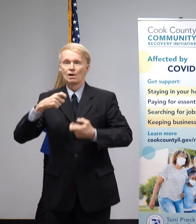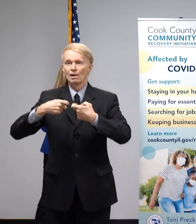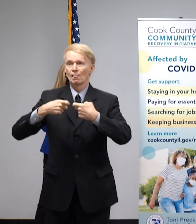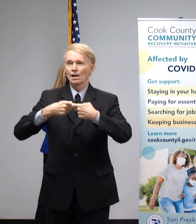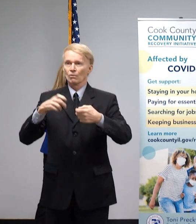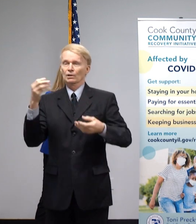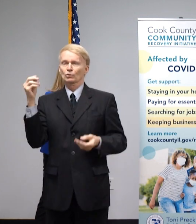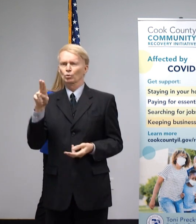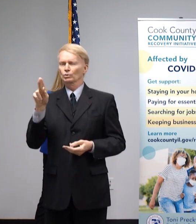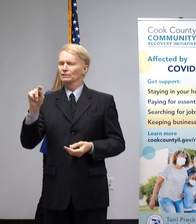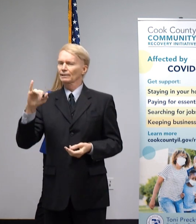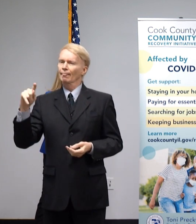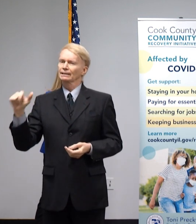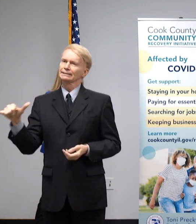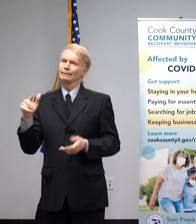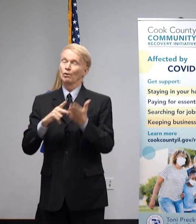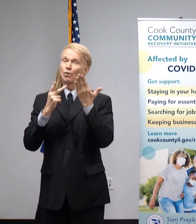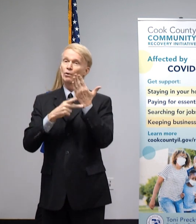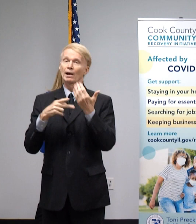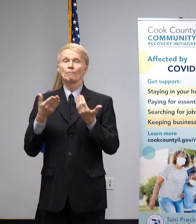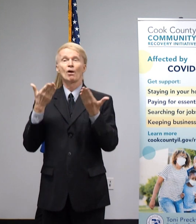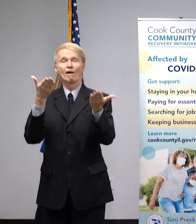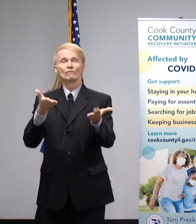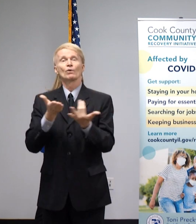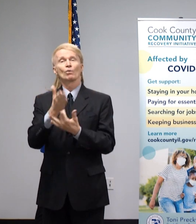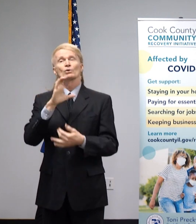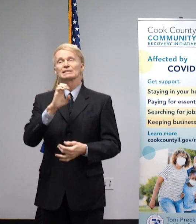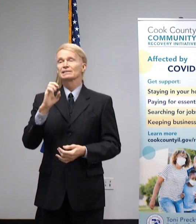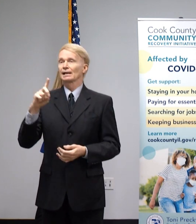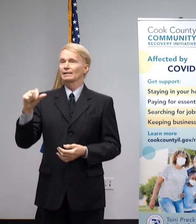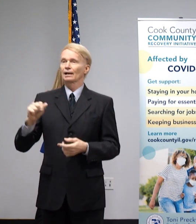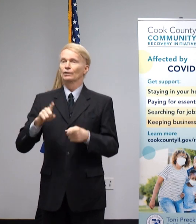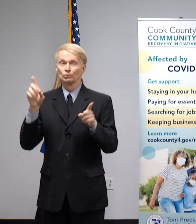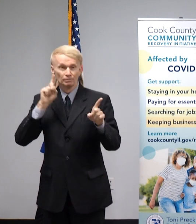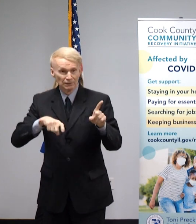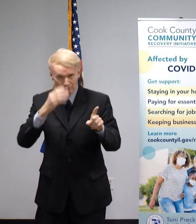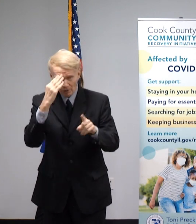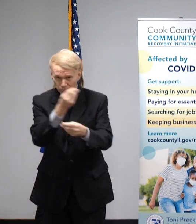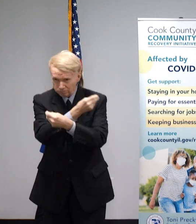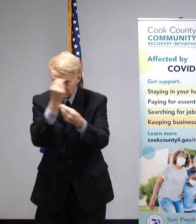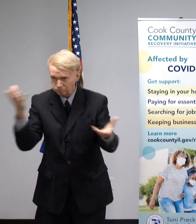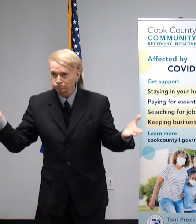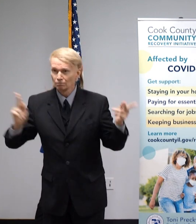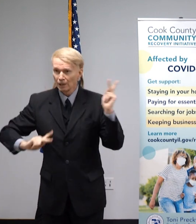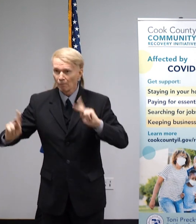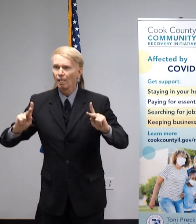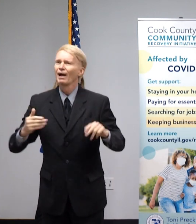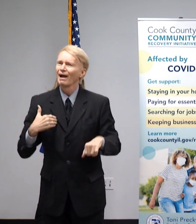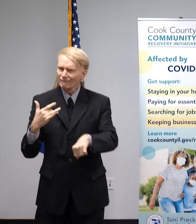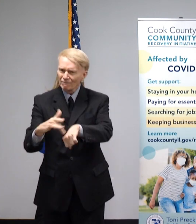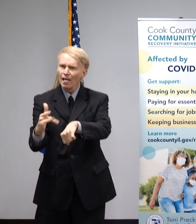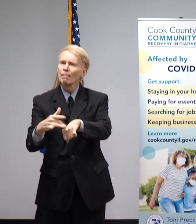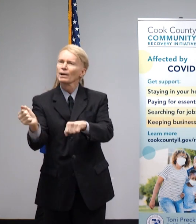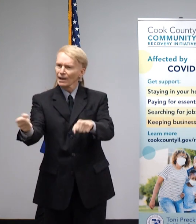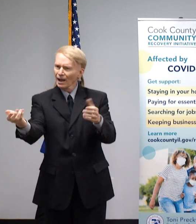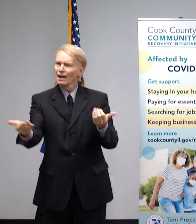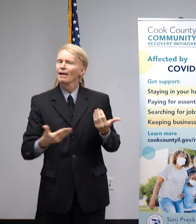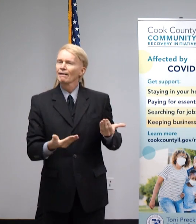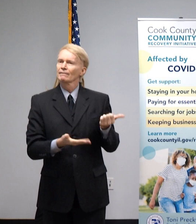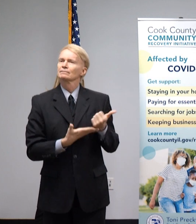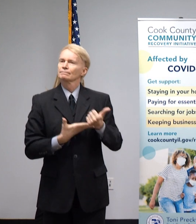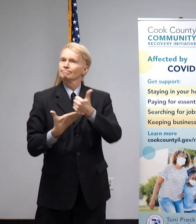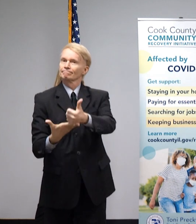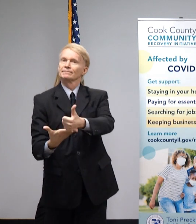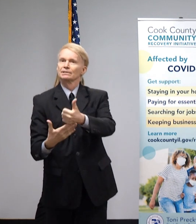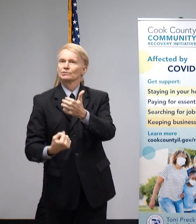and it's vital that we get the word out to our residents to know that they're not alone and that there are programs available to support them during these